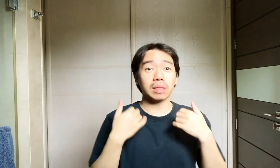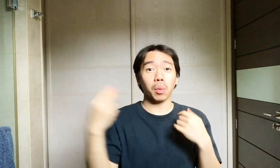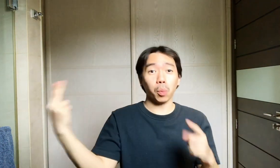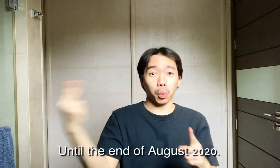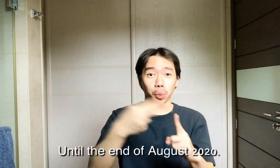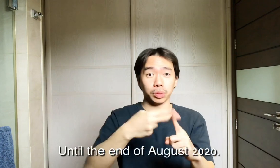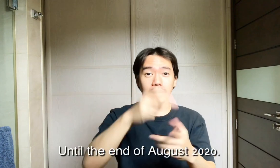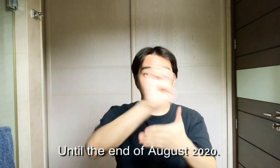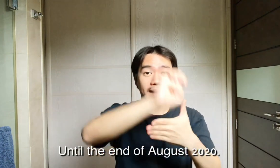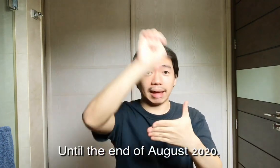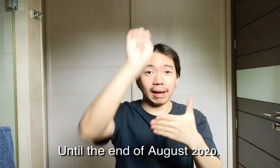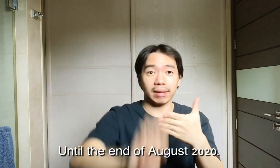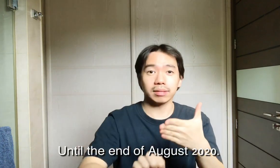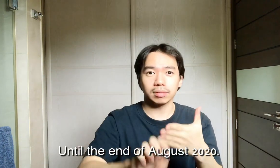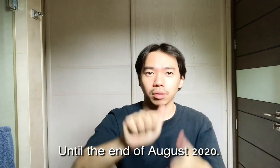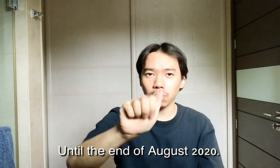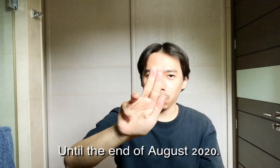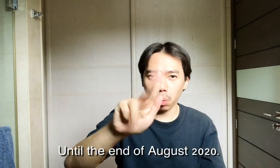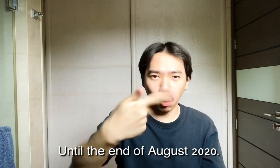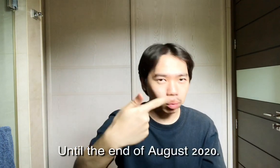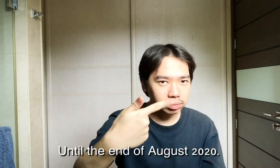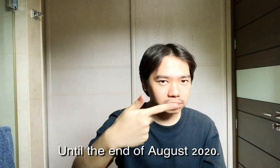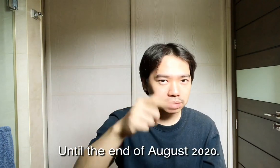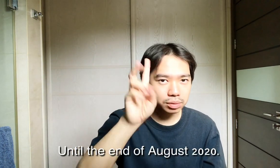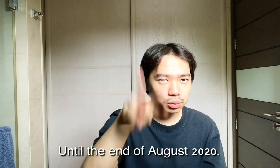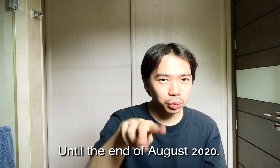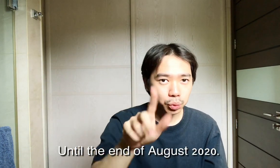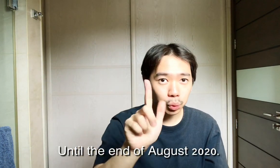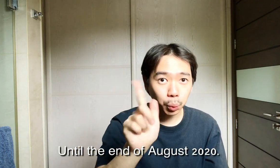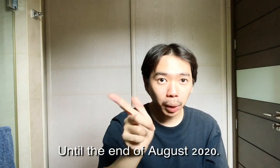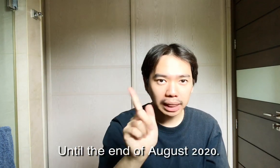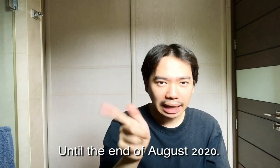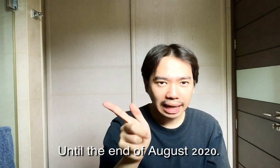Until the end of August 2020.